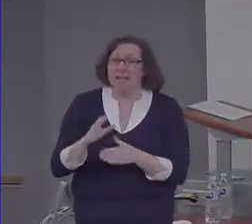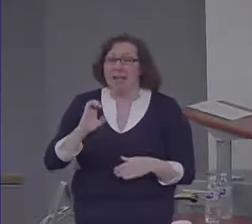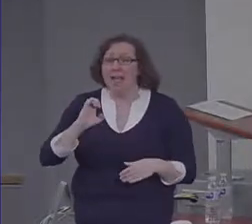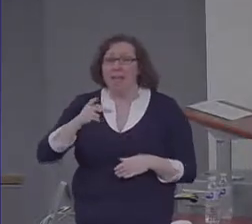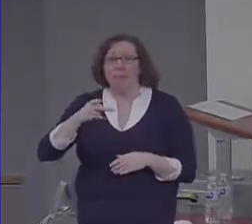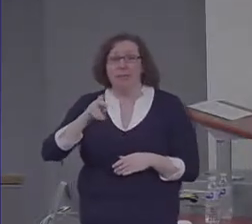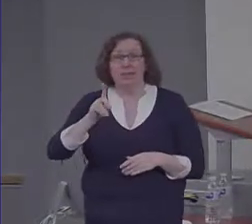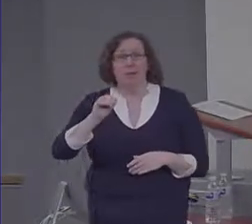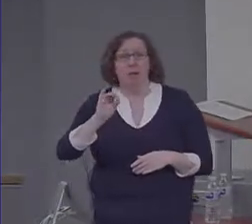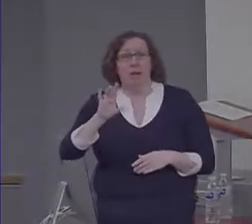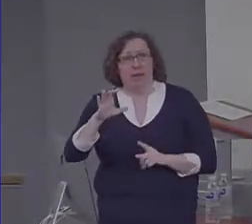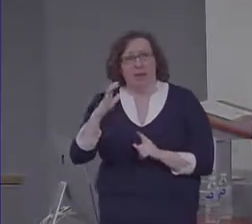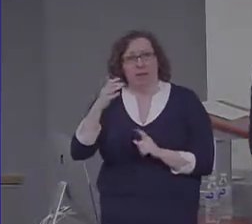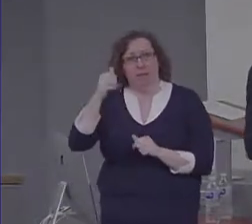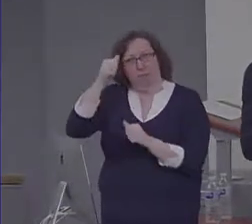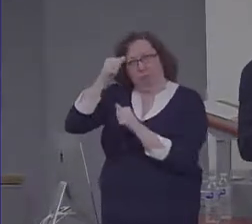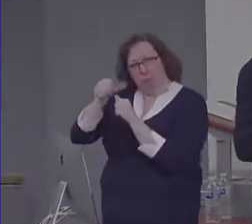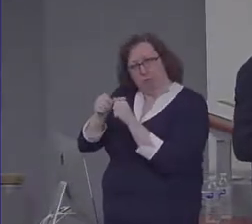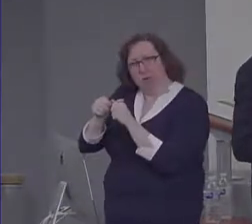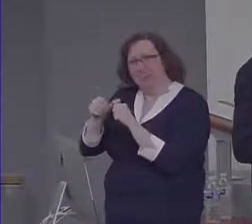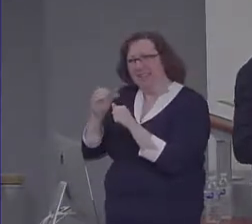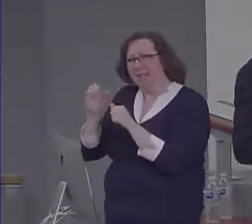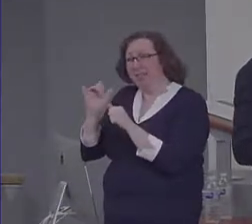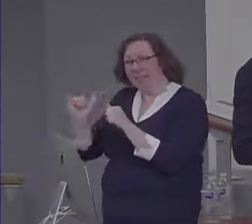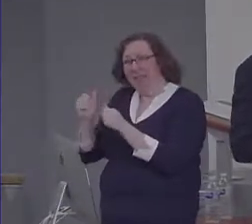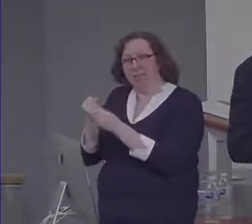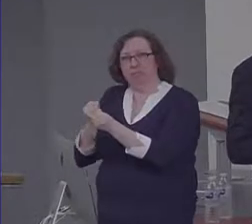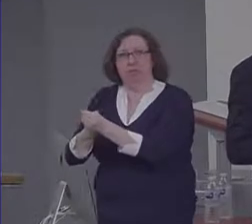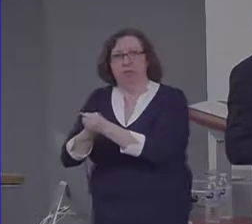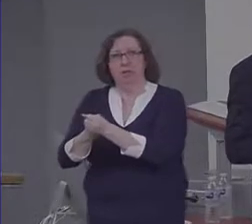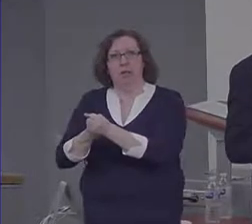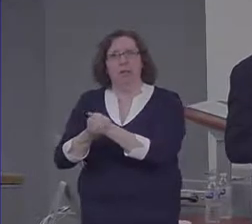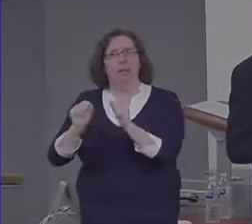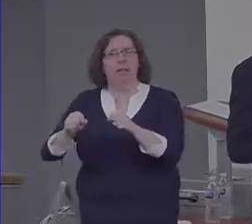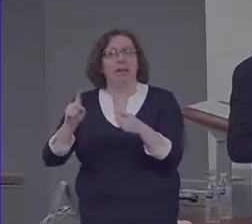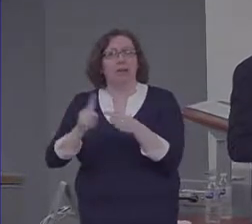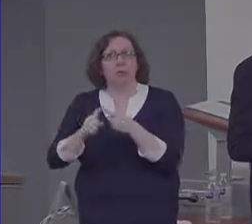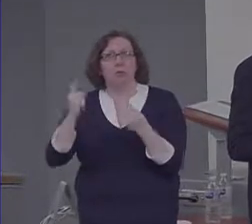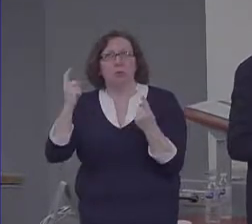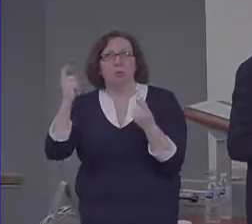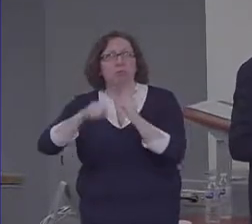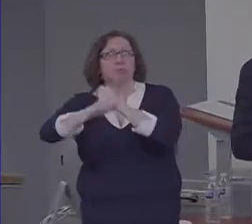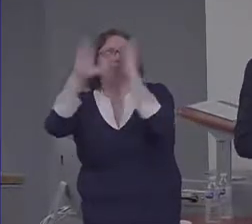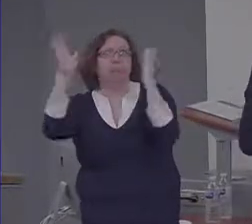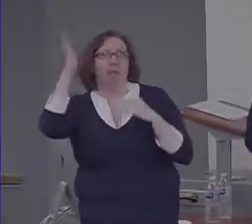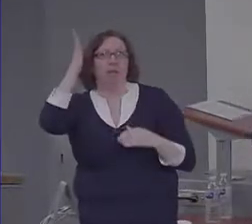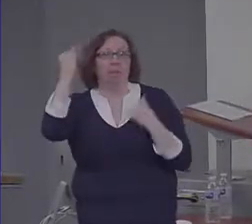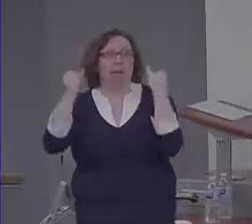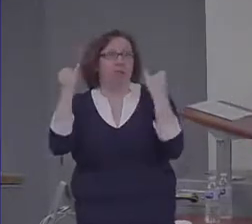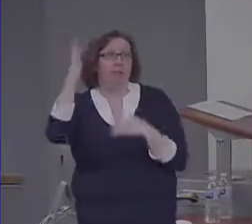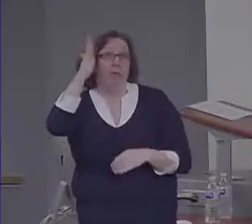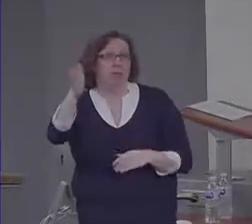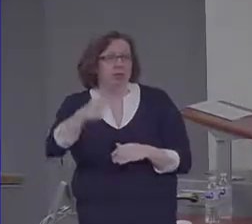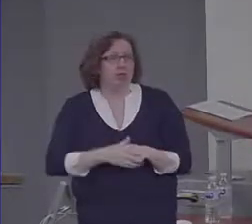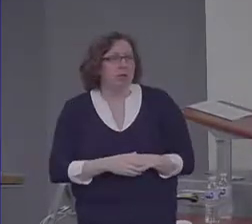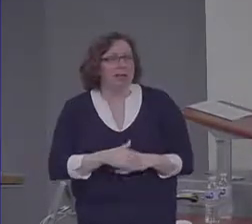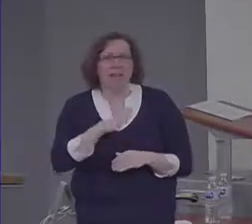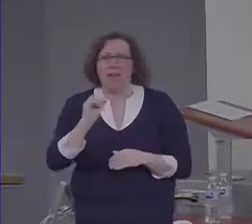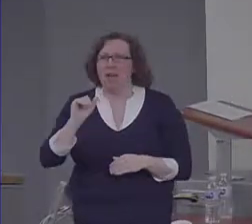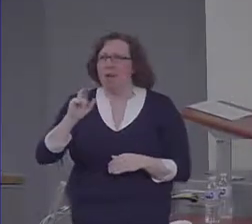future imagining, divergent creative thinking, autobiographical memory as well. And what we've suggested this